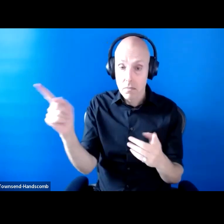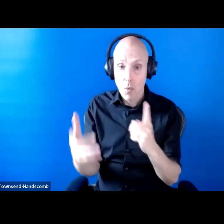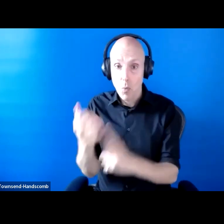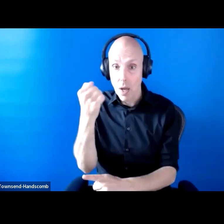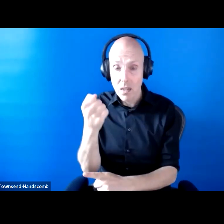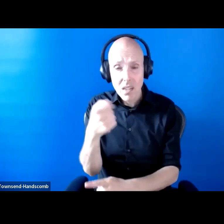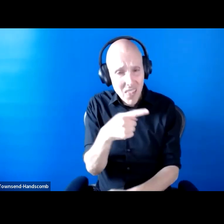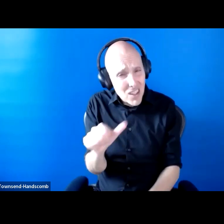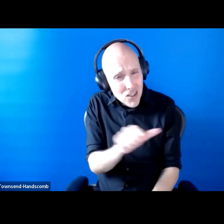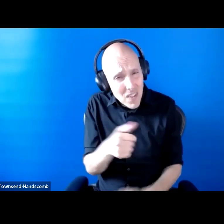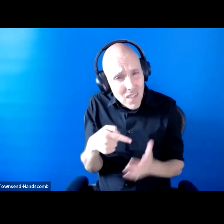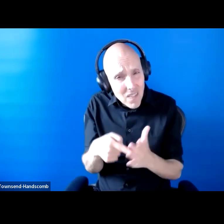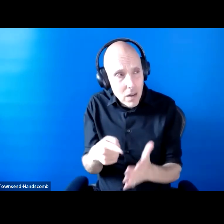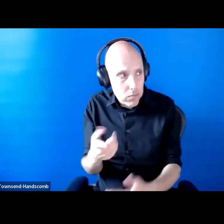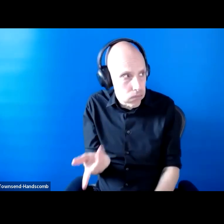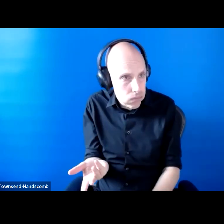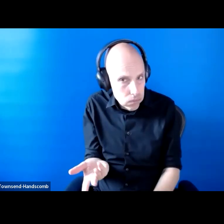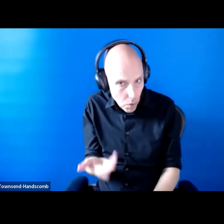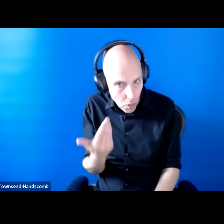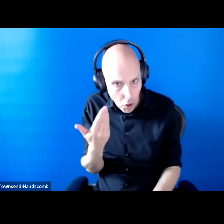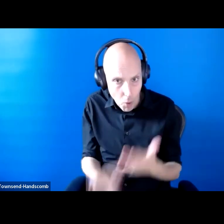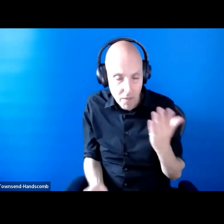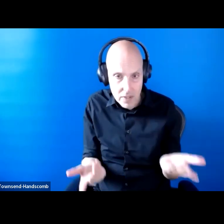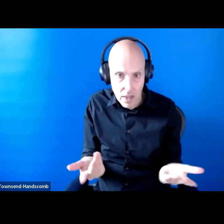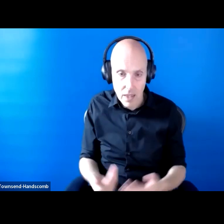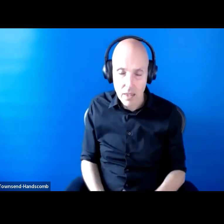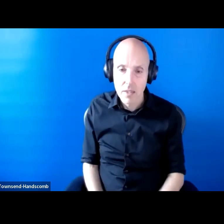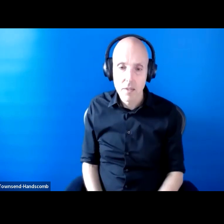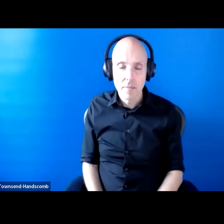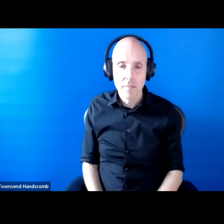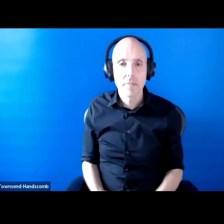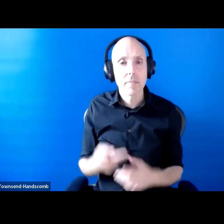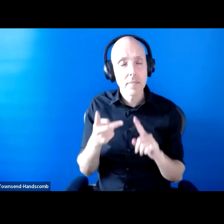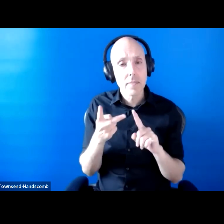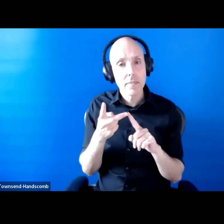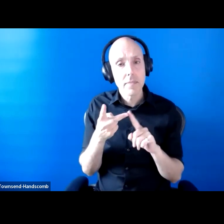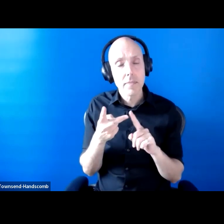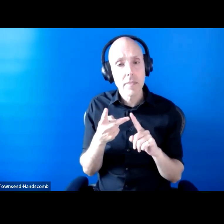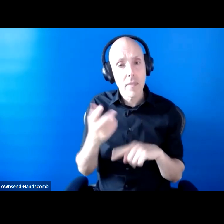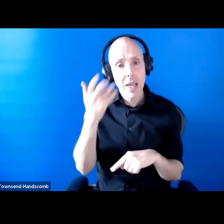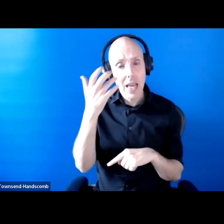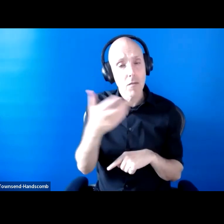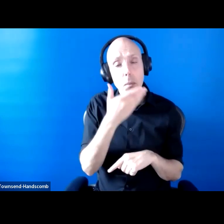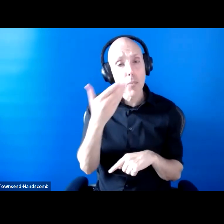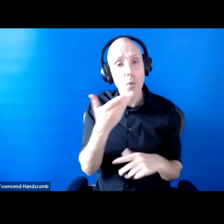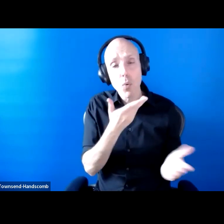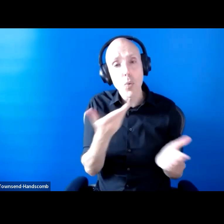done it. Well, obviously they should have done it. And one against the government for not providing letters